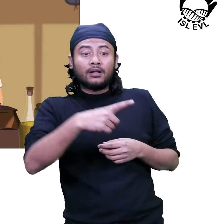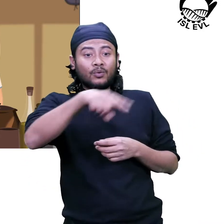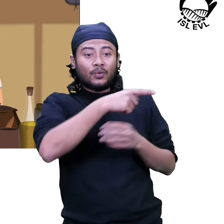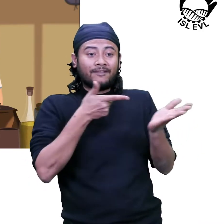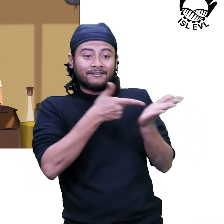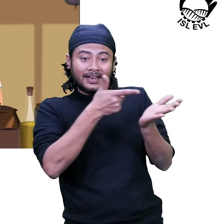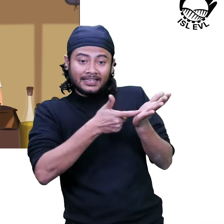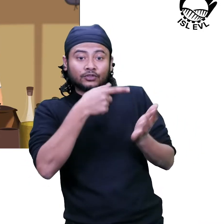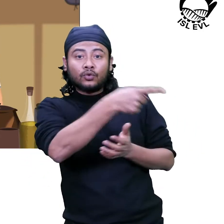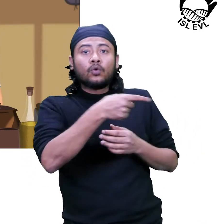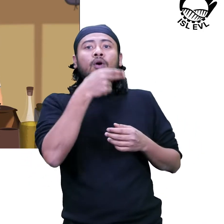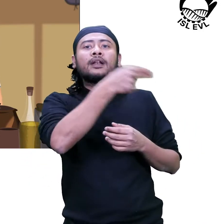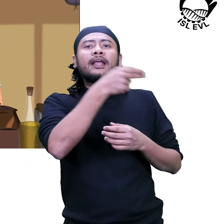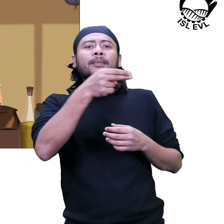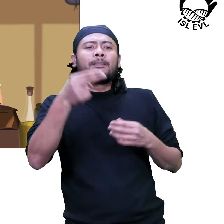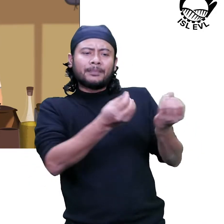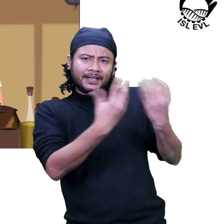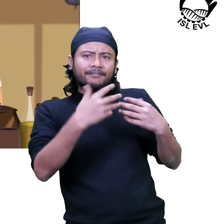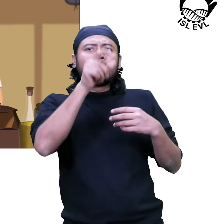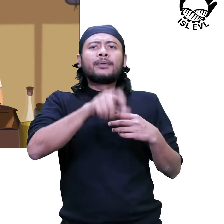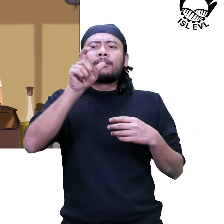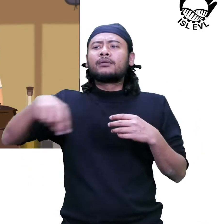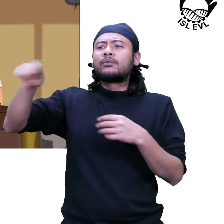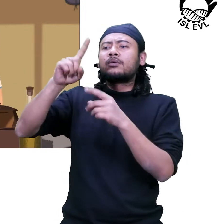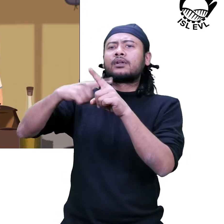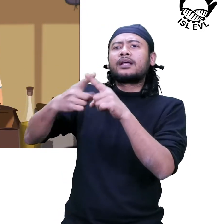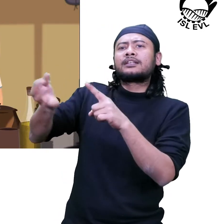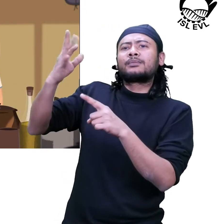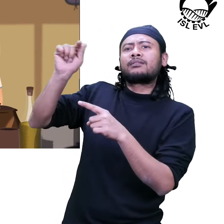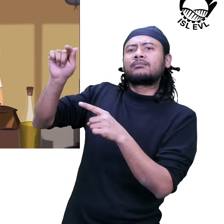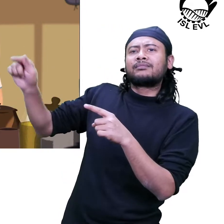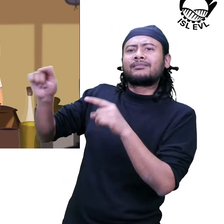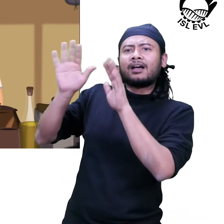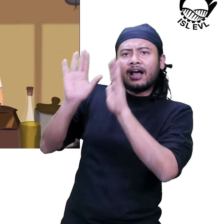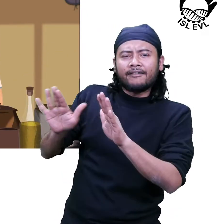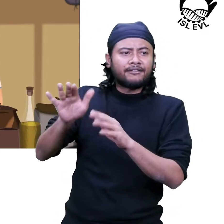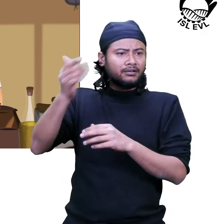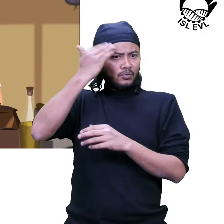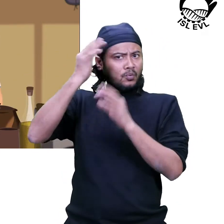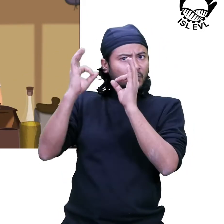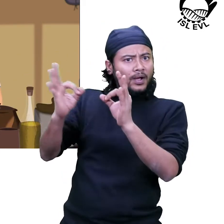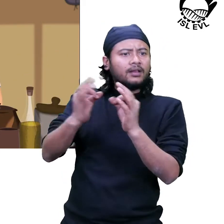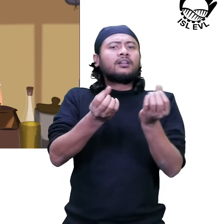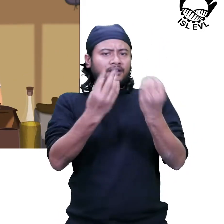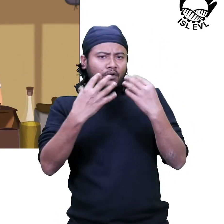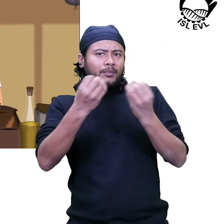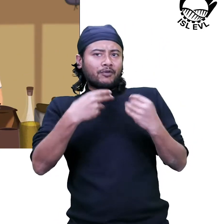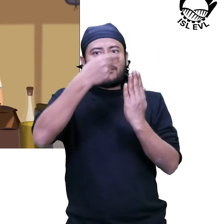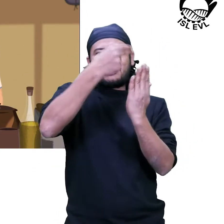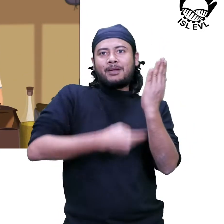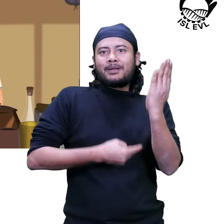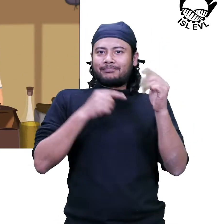also provide names of persons they know who are perceived to hold traditional knowledge. The ultimate